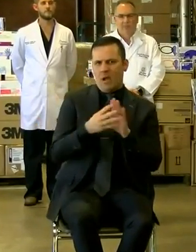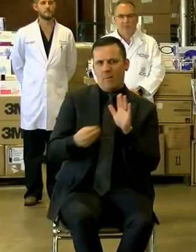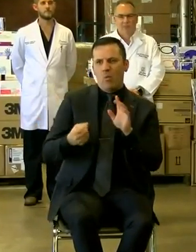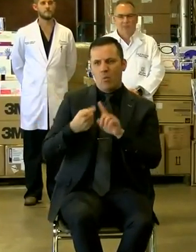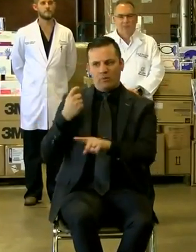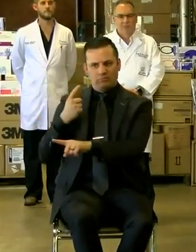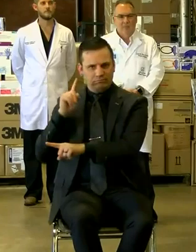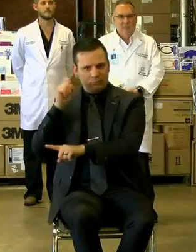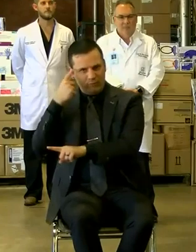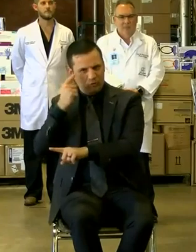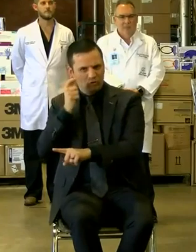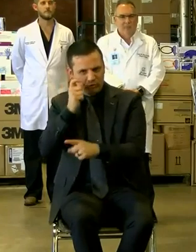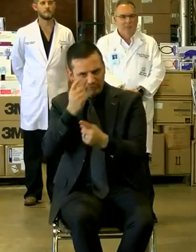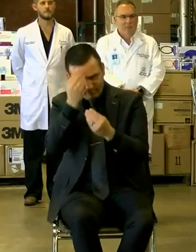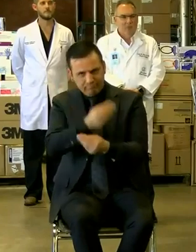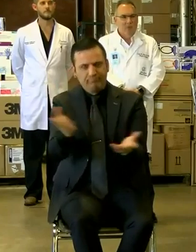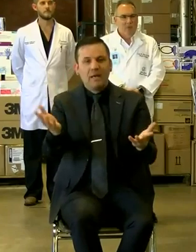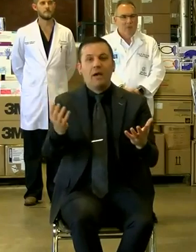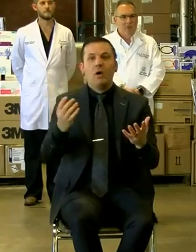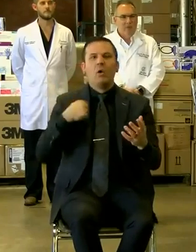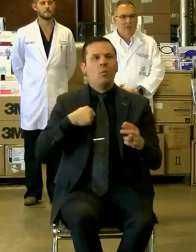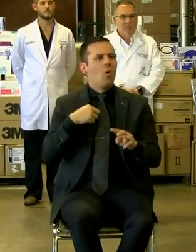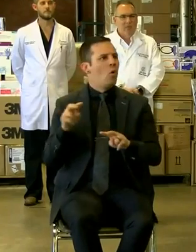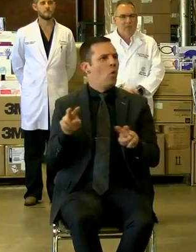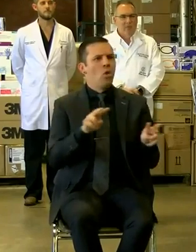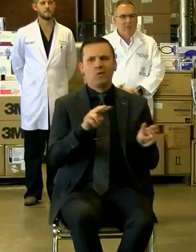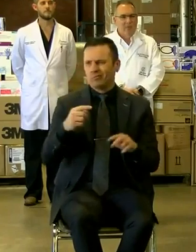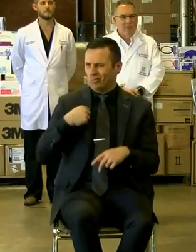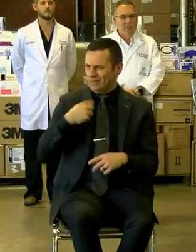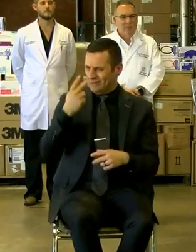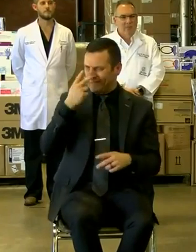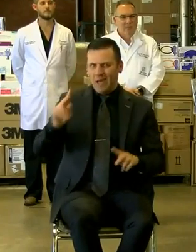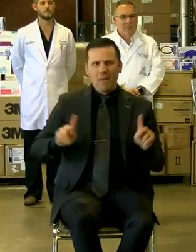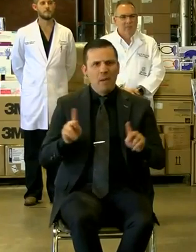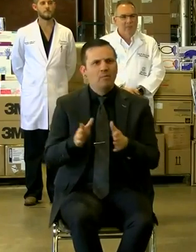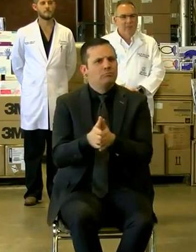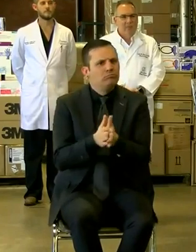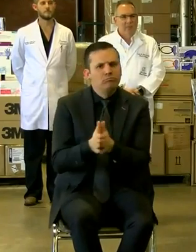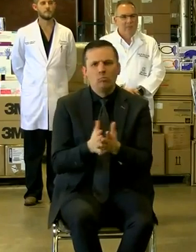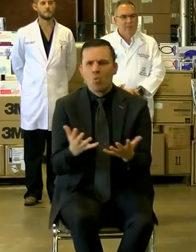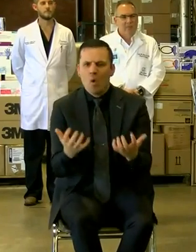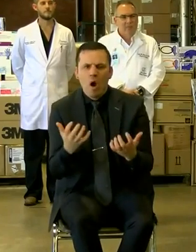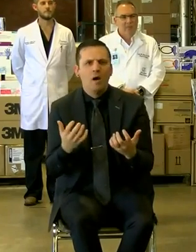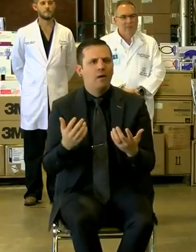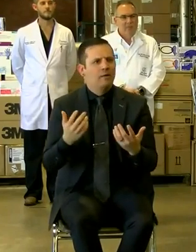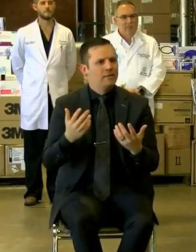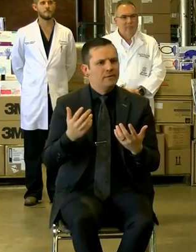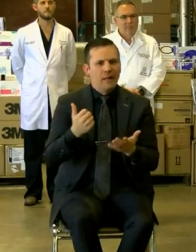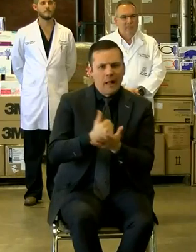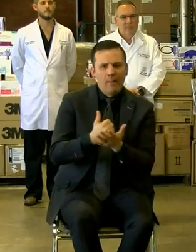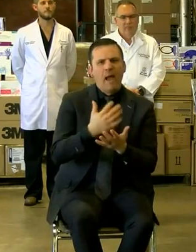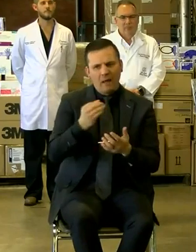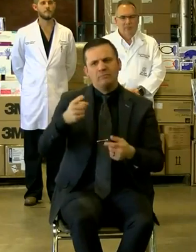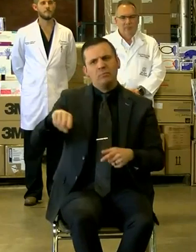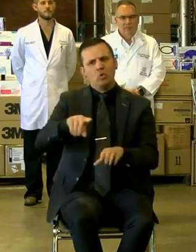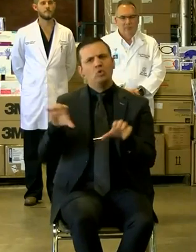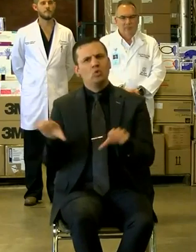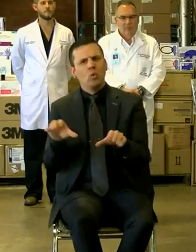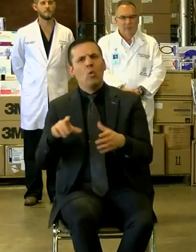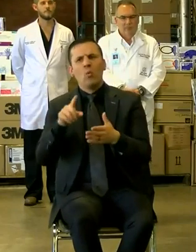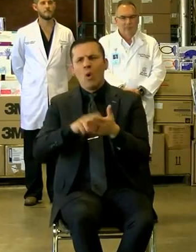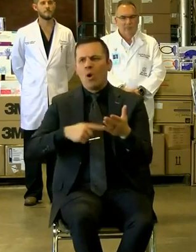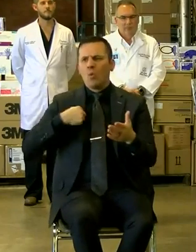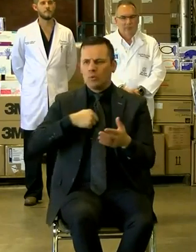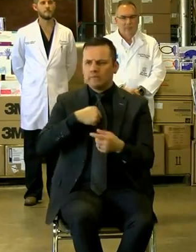governor has put out. I think when we look around us, we see that people are eager and are practicing the very things we're asking them to do.